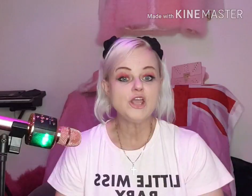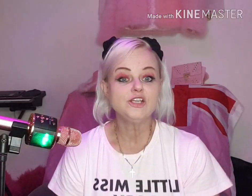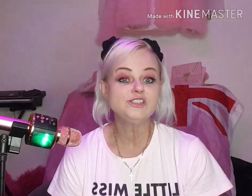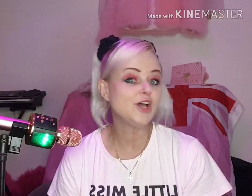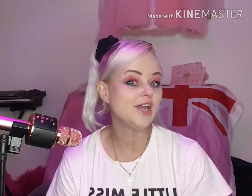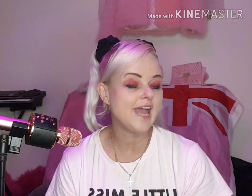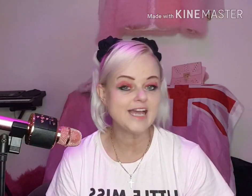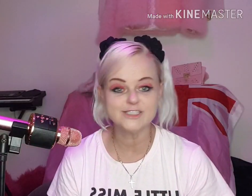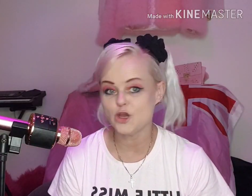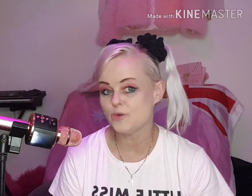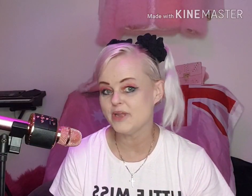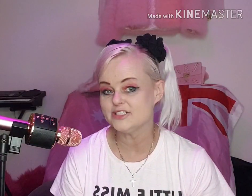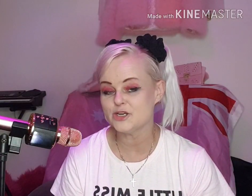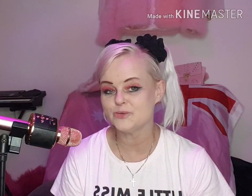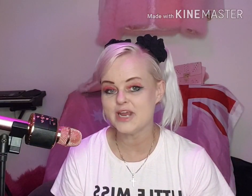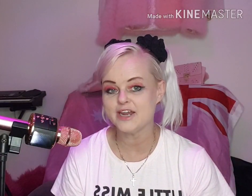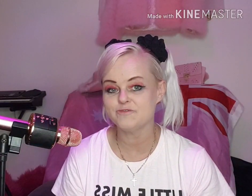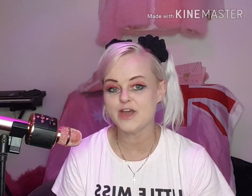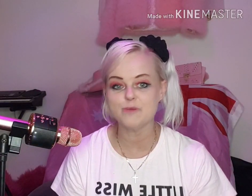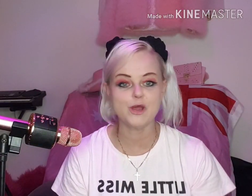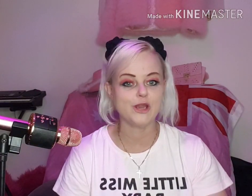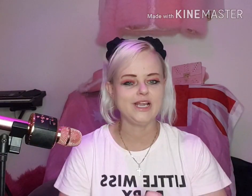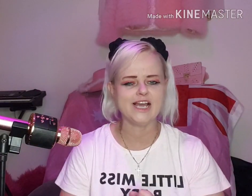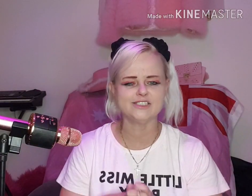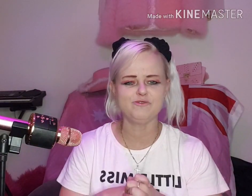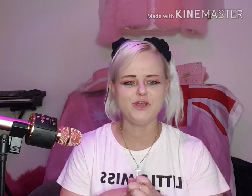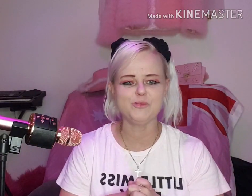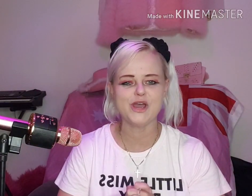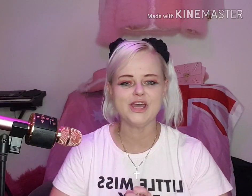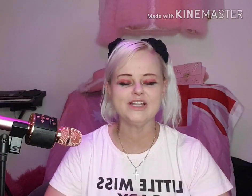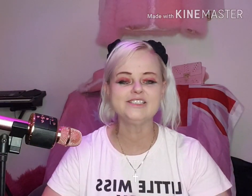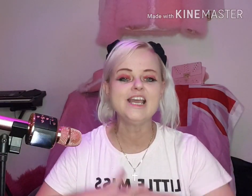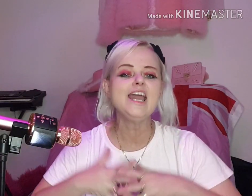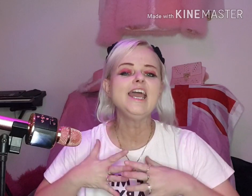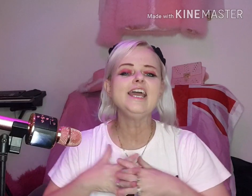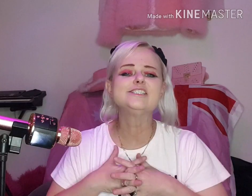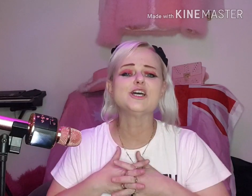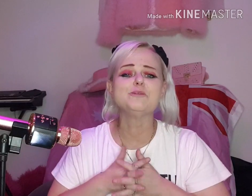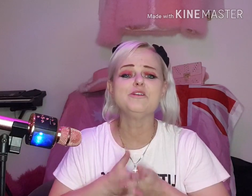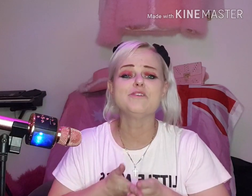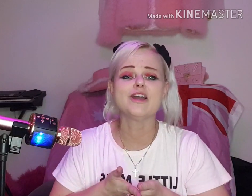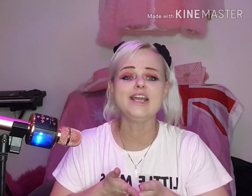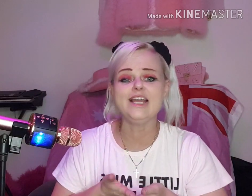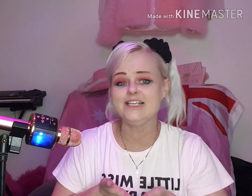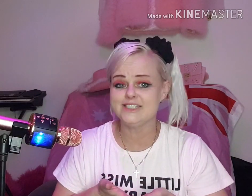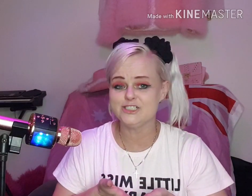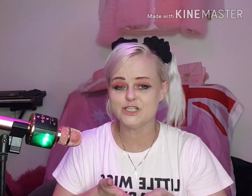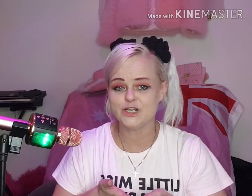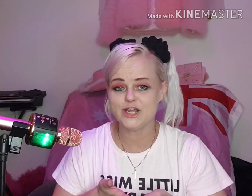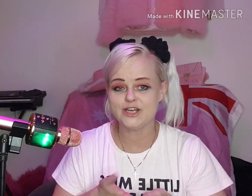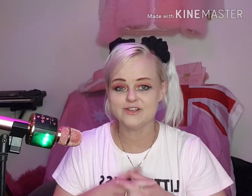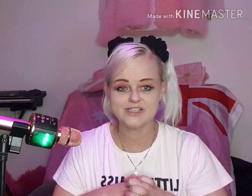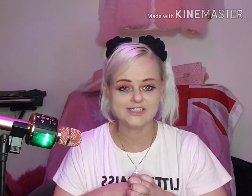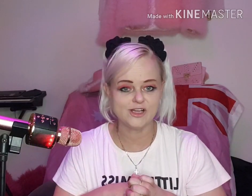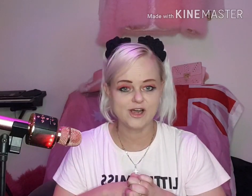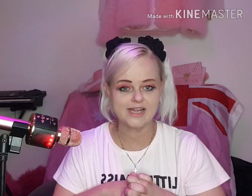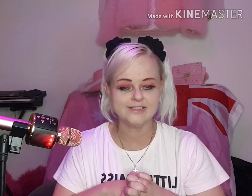So as Old MacDonald had a farm only has a few words it's going to be very easy to learn the signs.